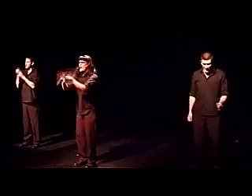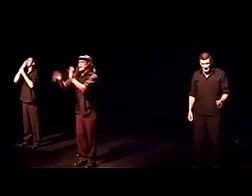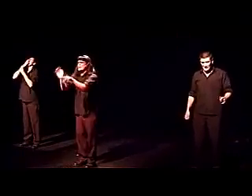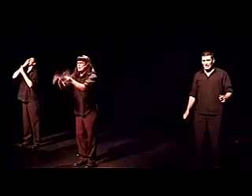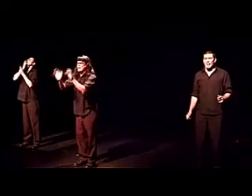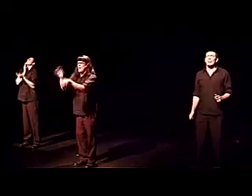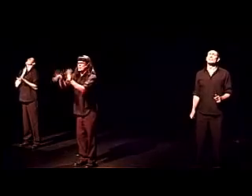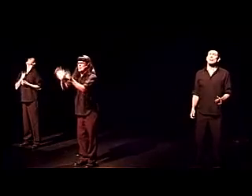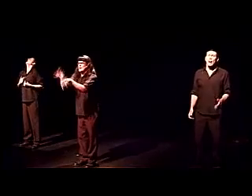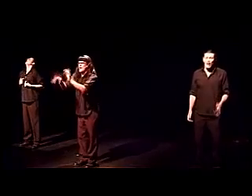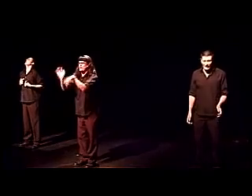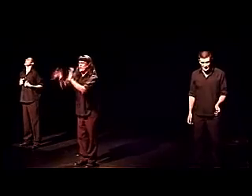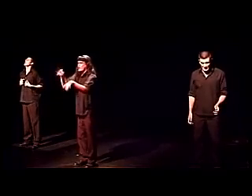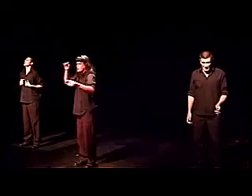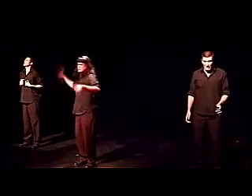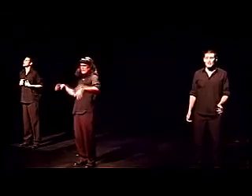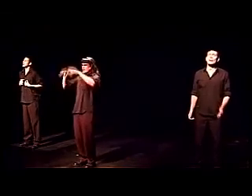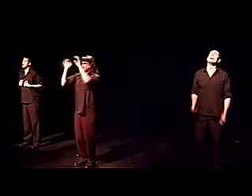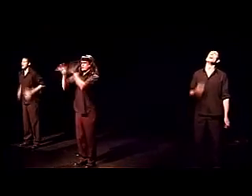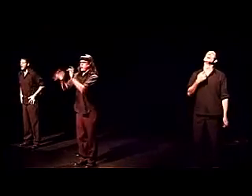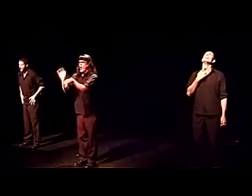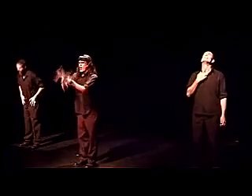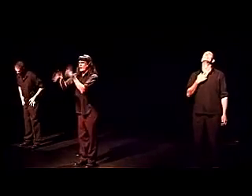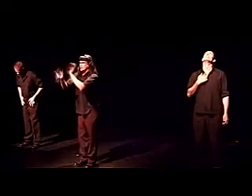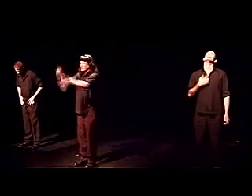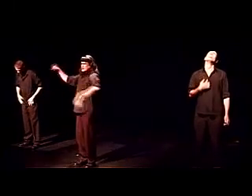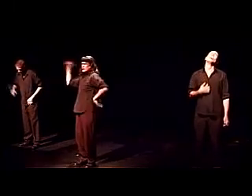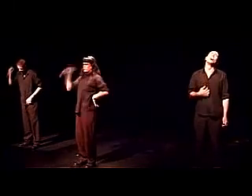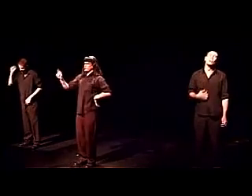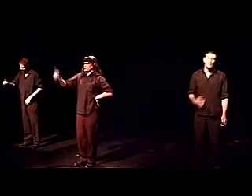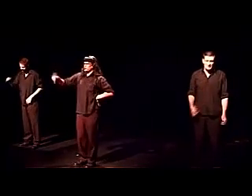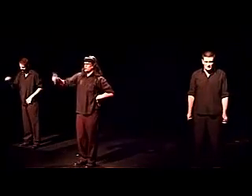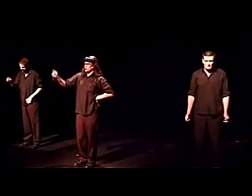Cumming my mouth and down my throat. Follow it. Yes.